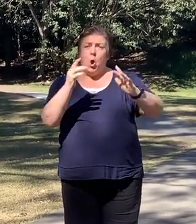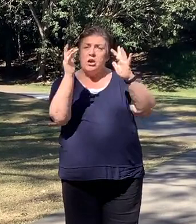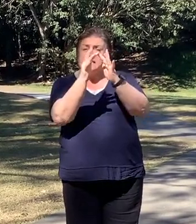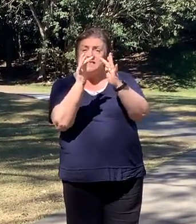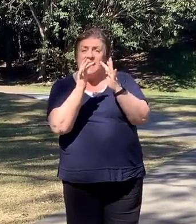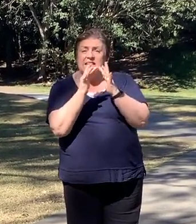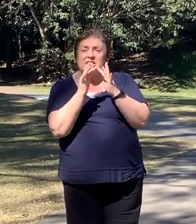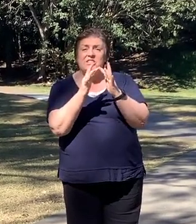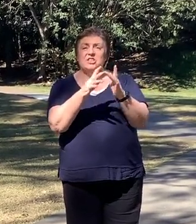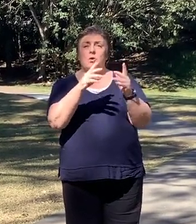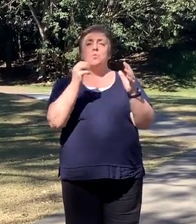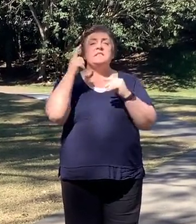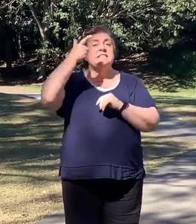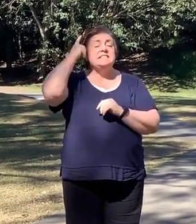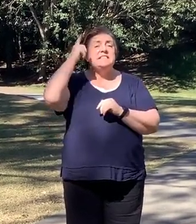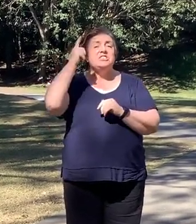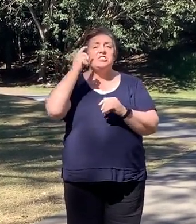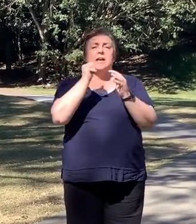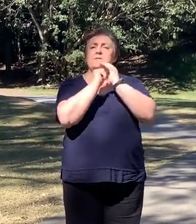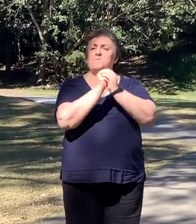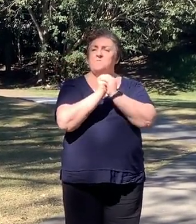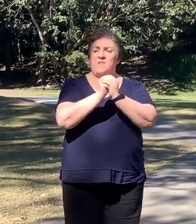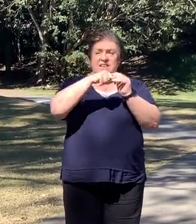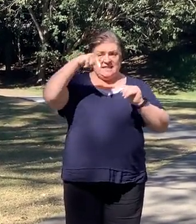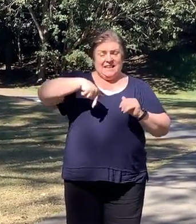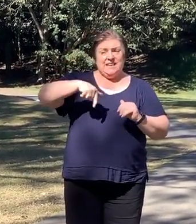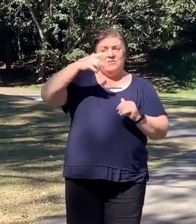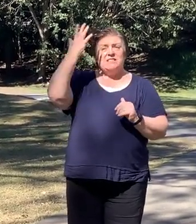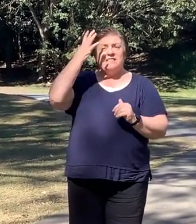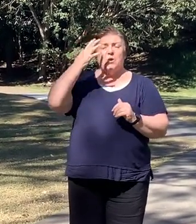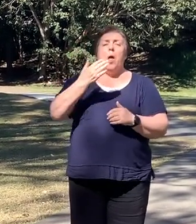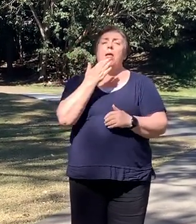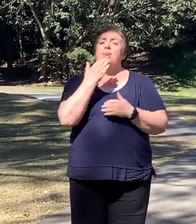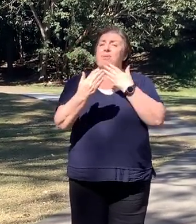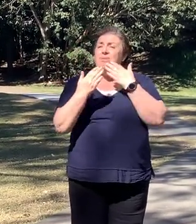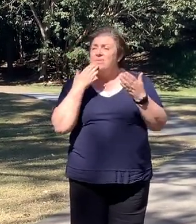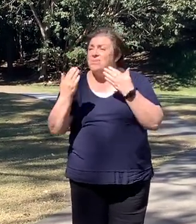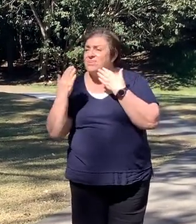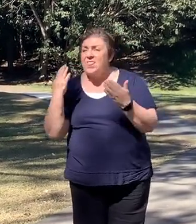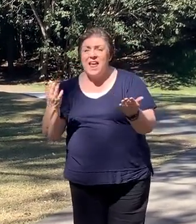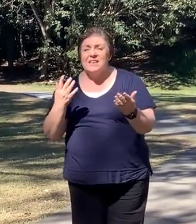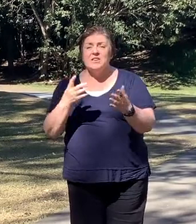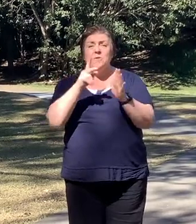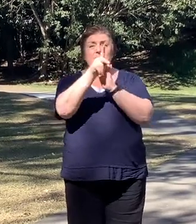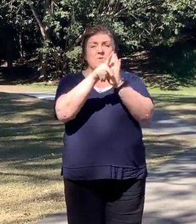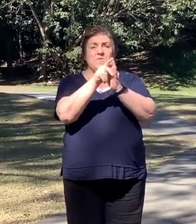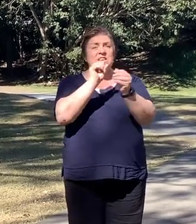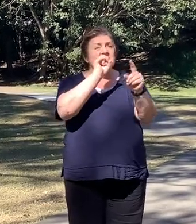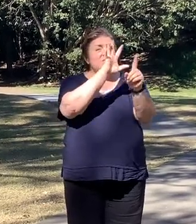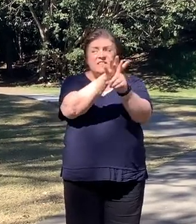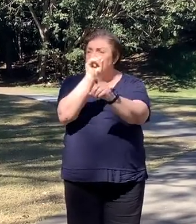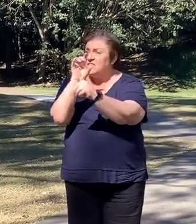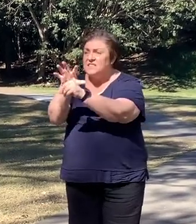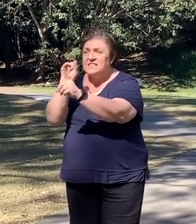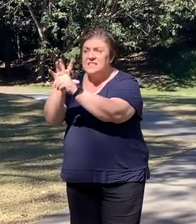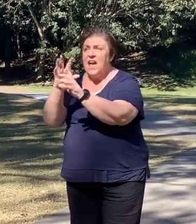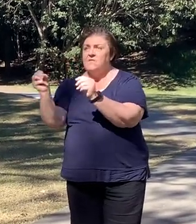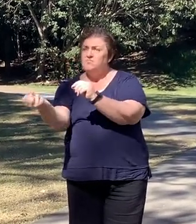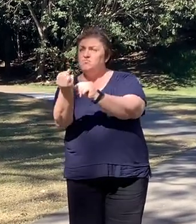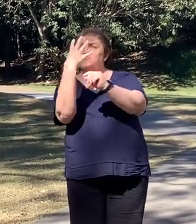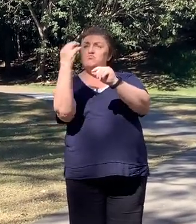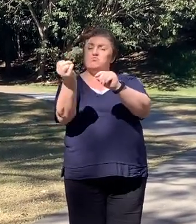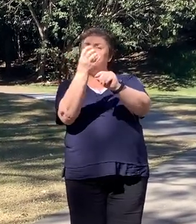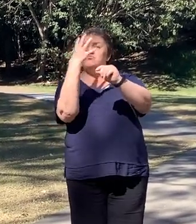teachers and your friends here at school. Thank you to those who have sent videos of themselves into the school, which will